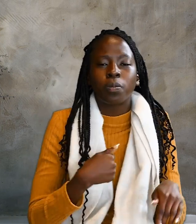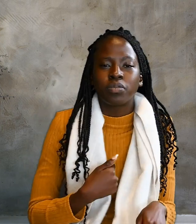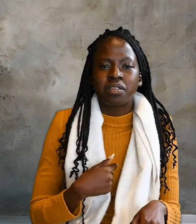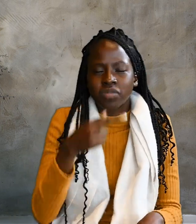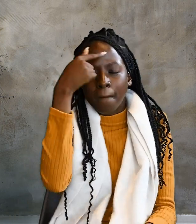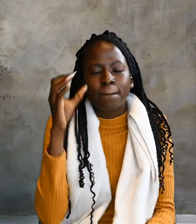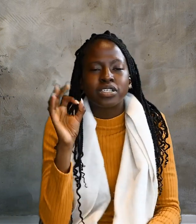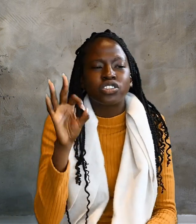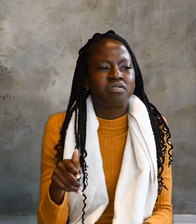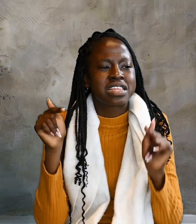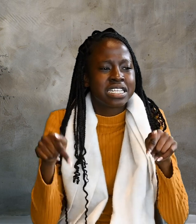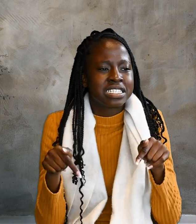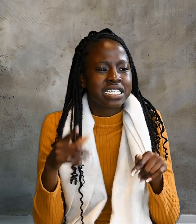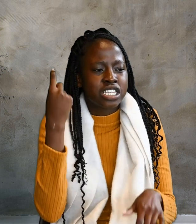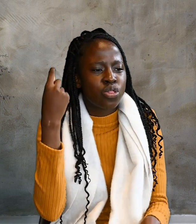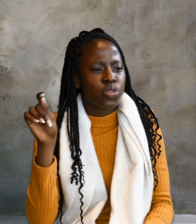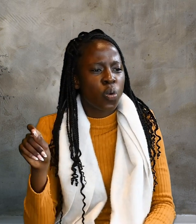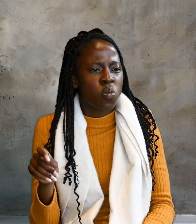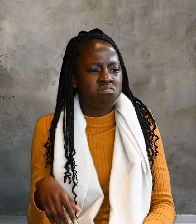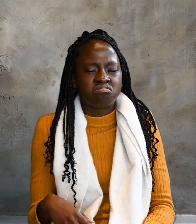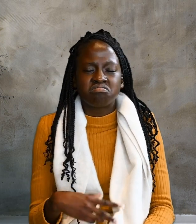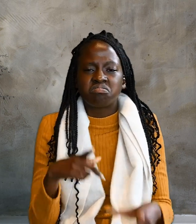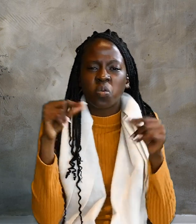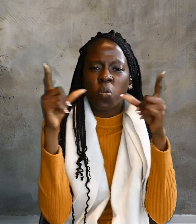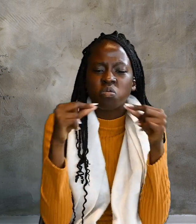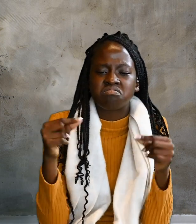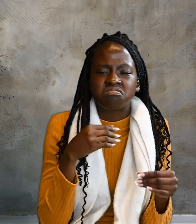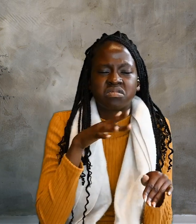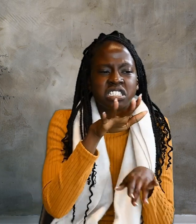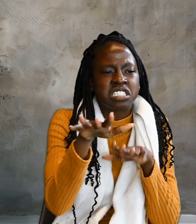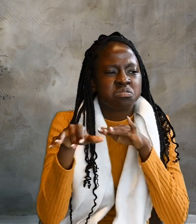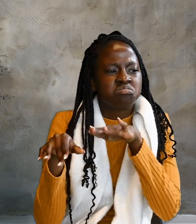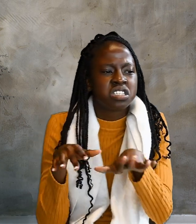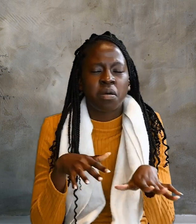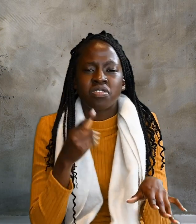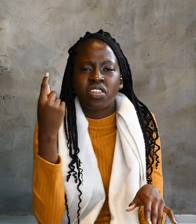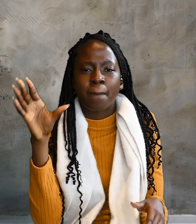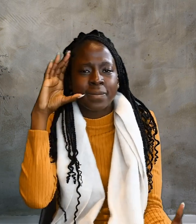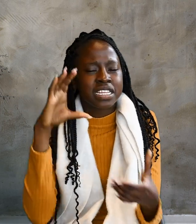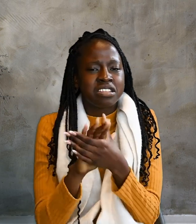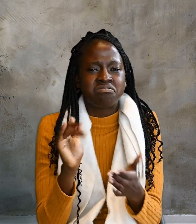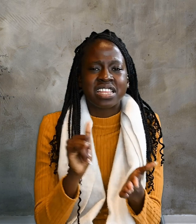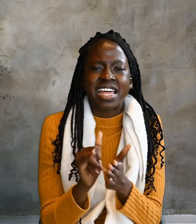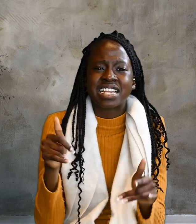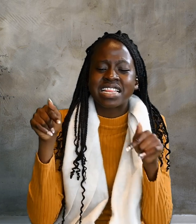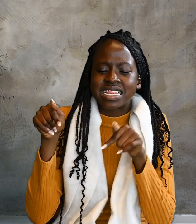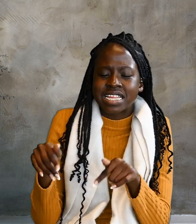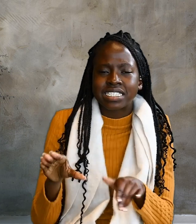Because of this, the rumor spread among the believers that this disciple would